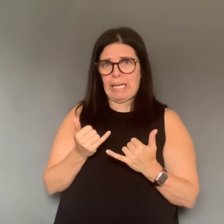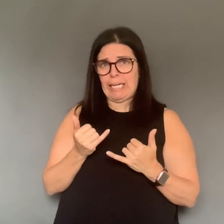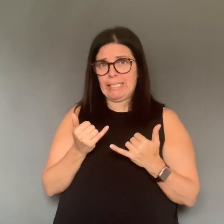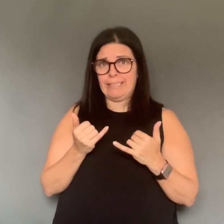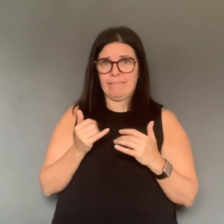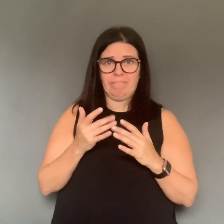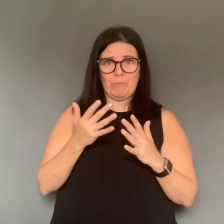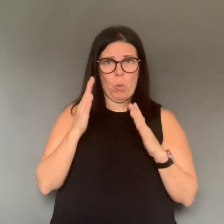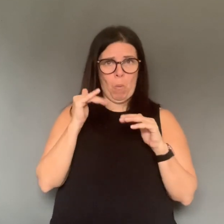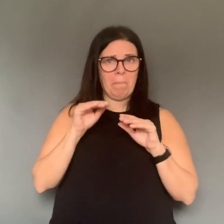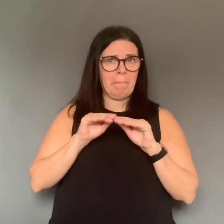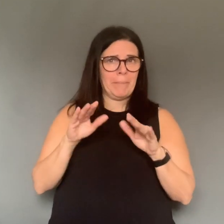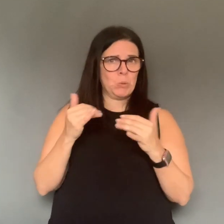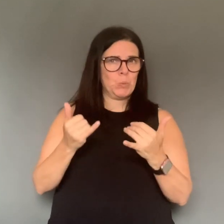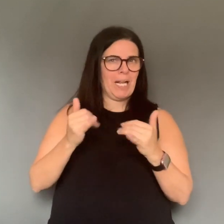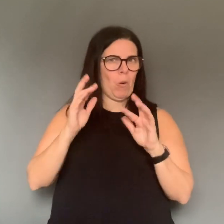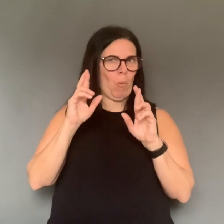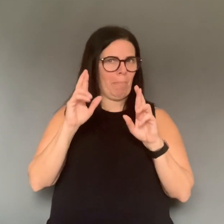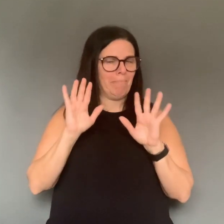around that.